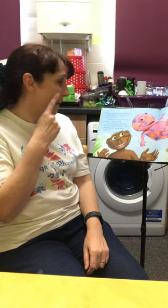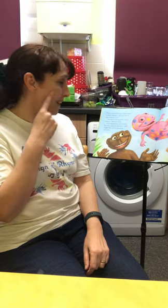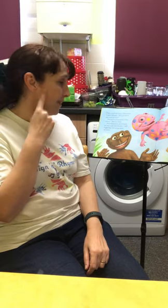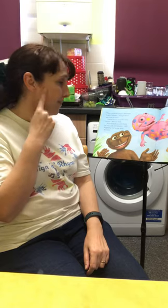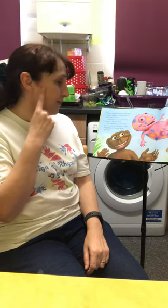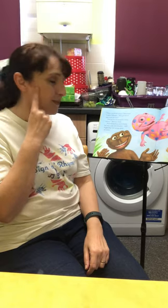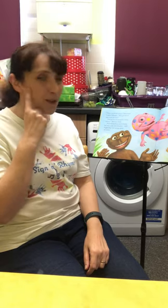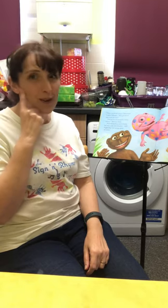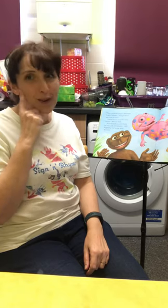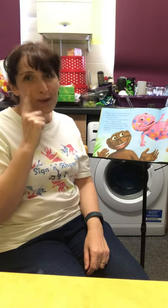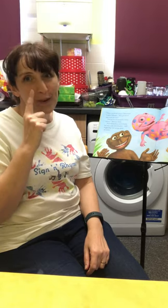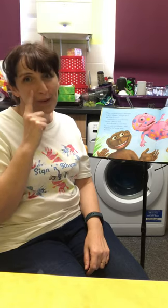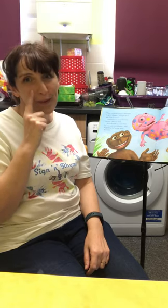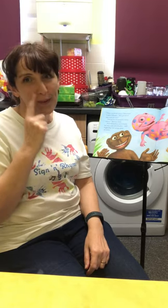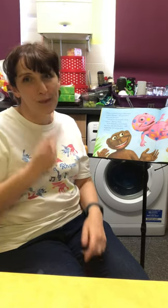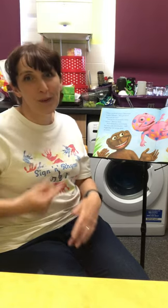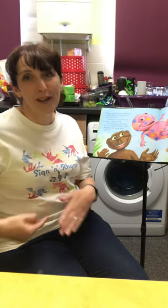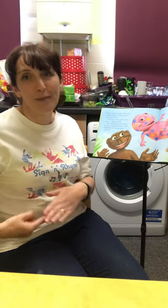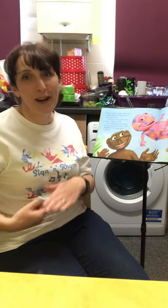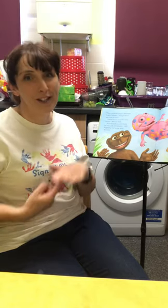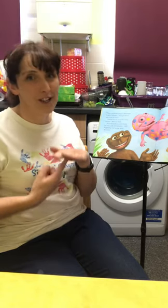With pleasure.